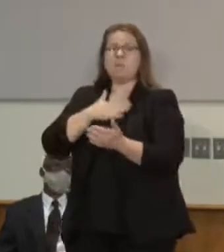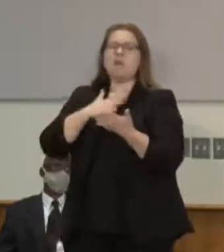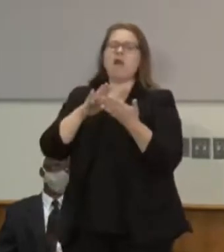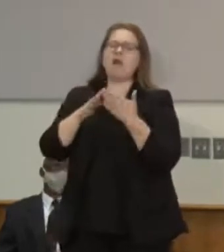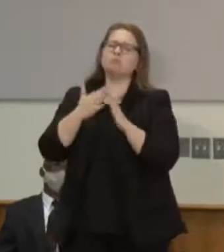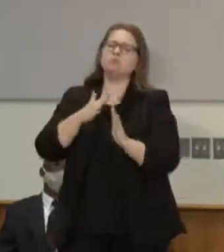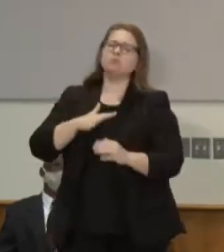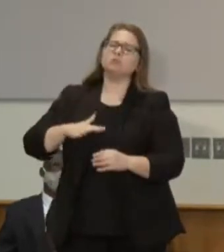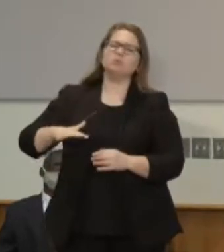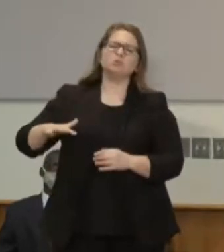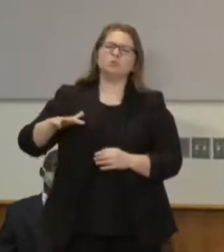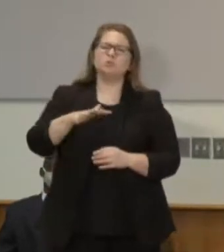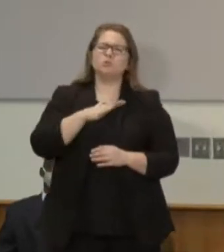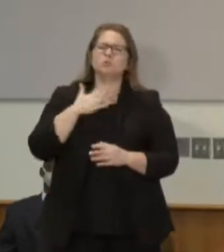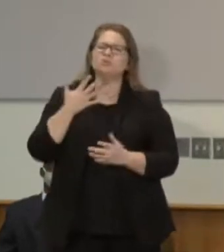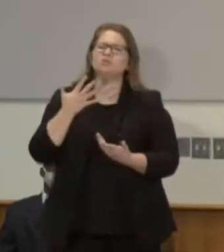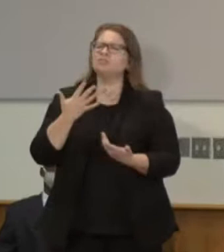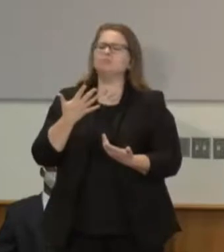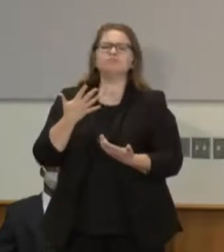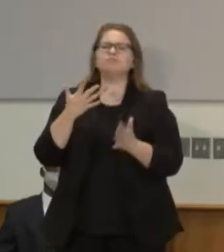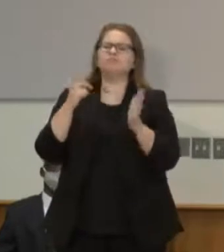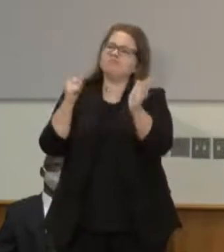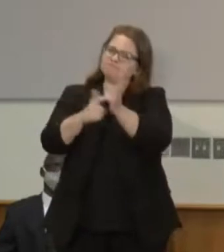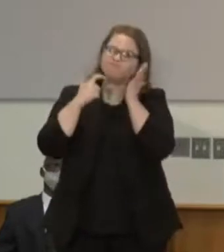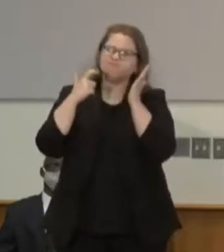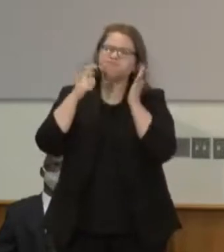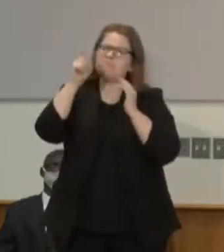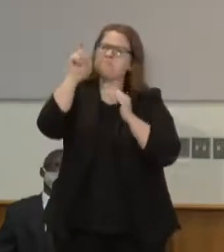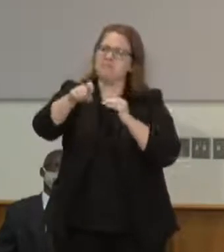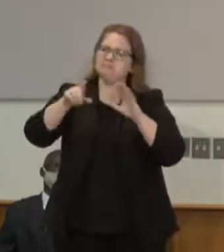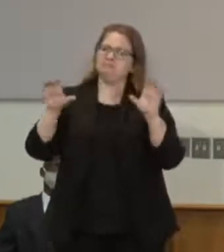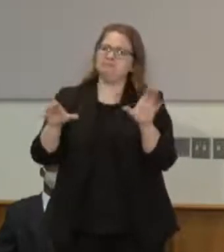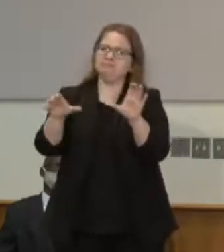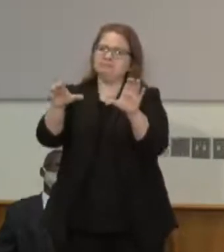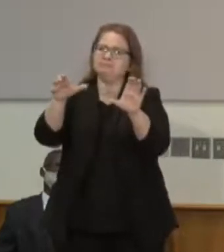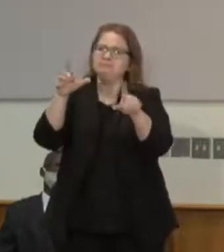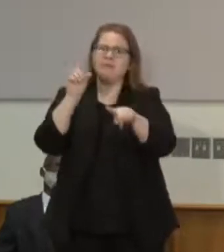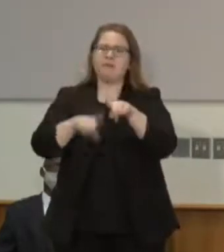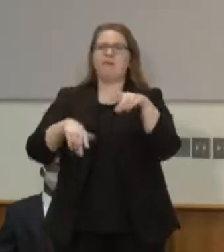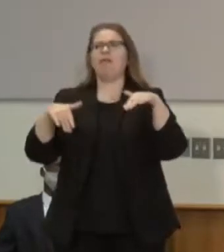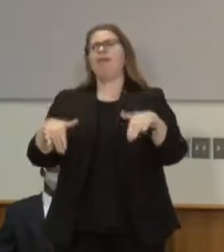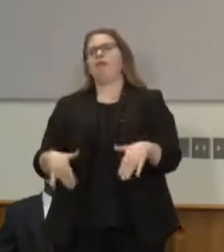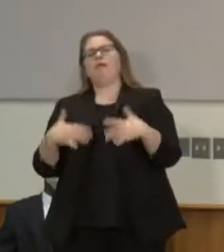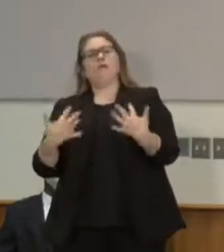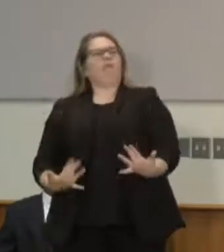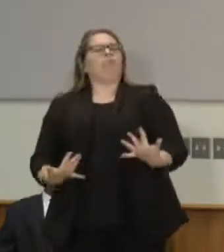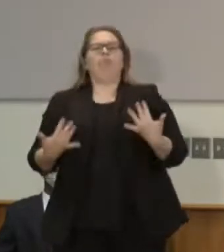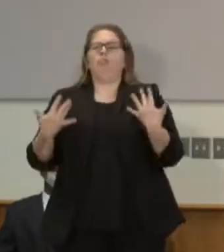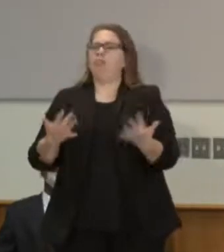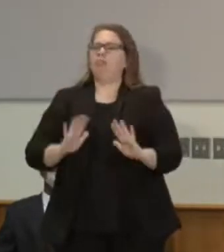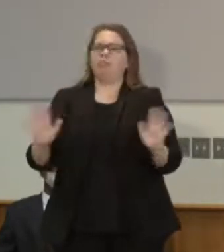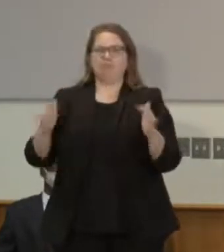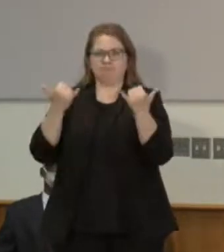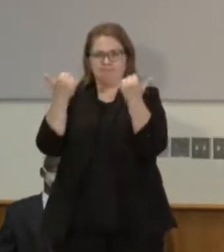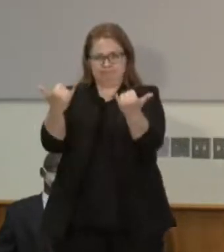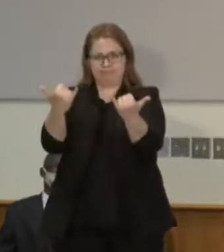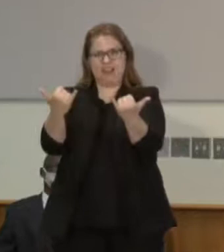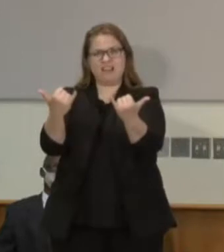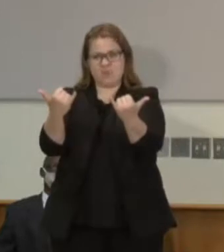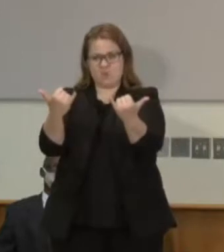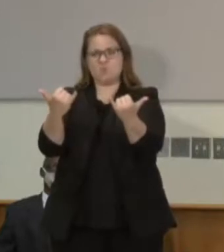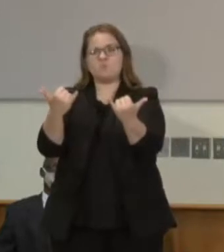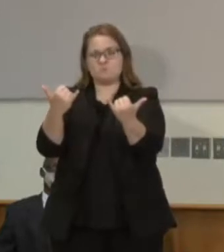I represent are demanding action we can't wait for anybody else this is the time this is the moment